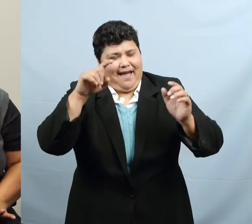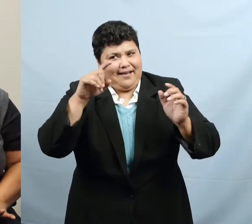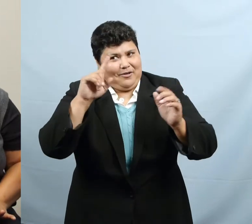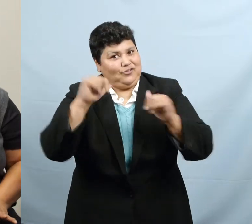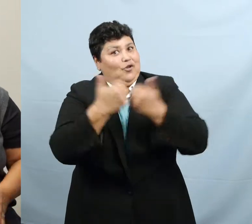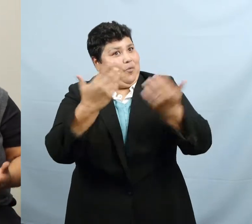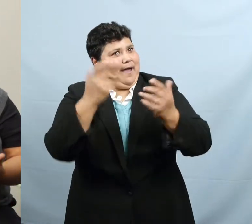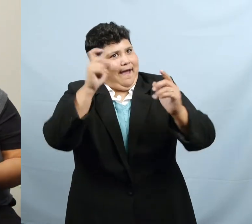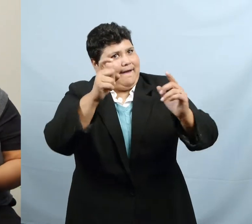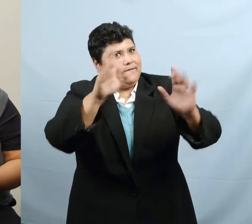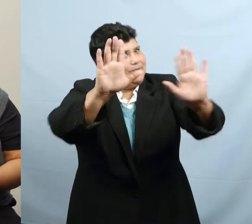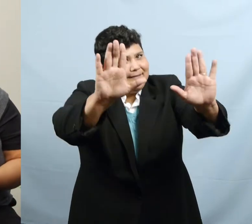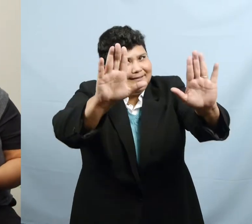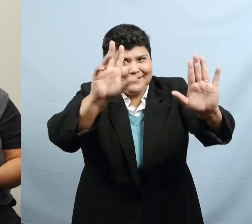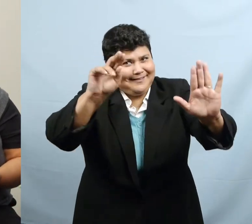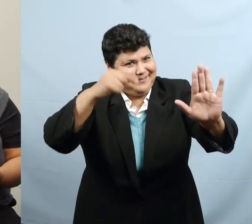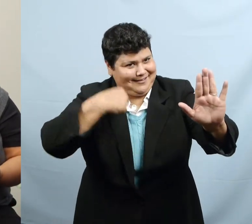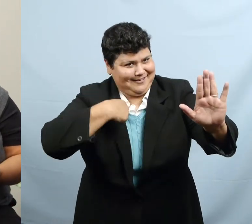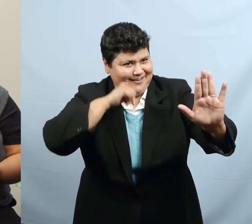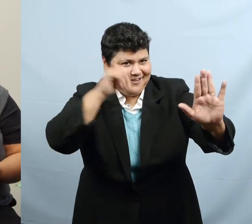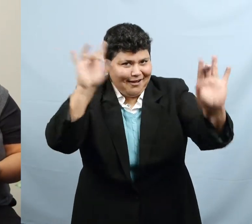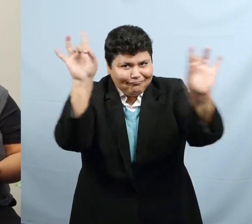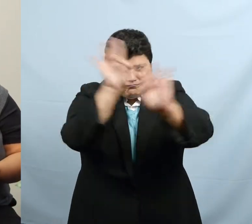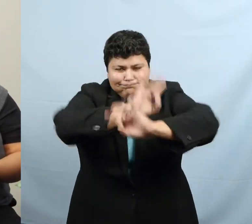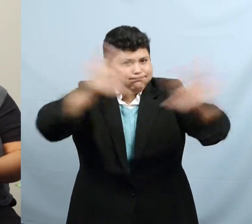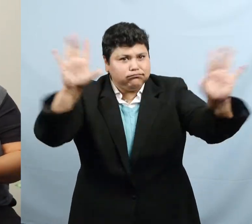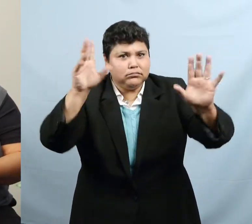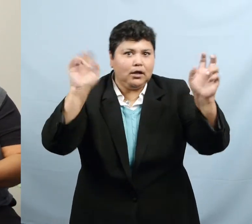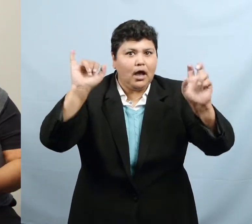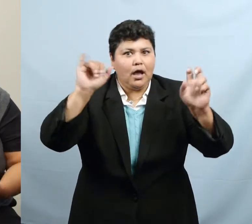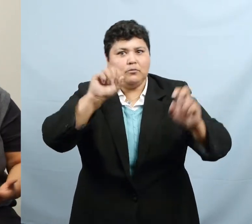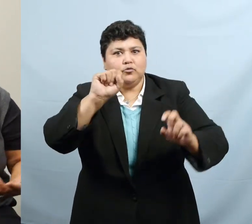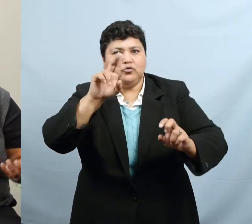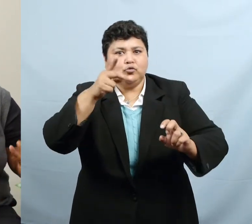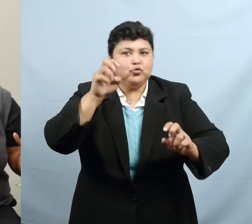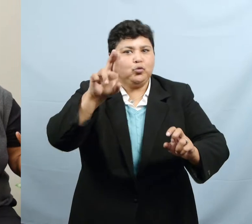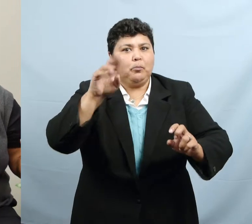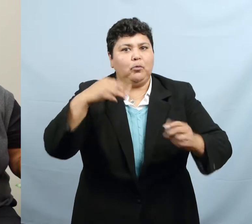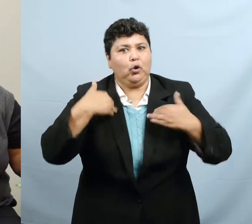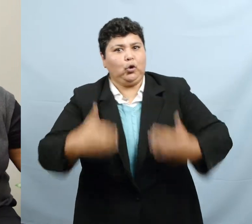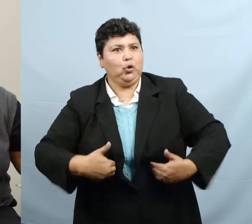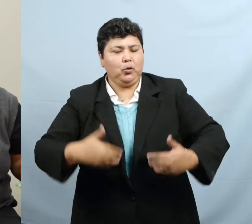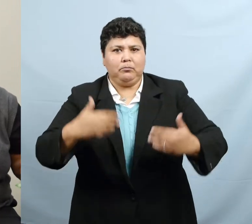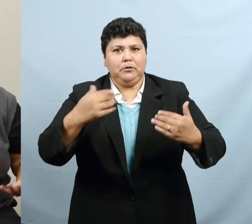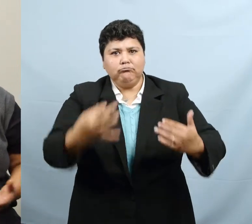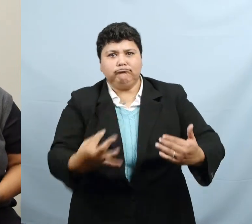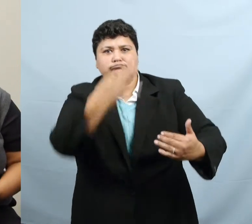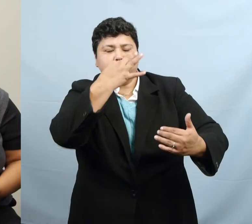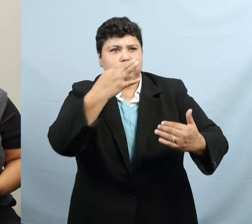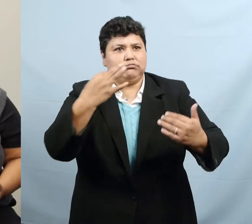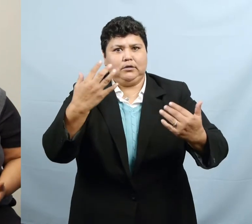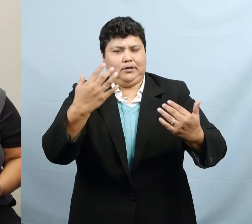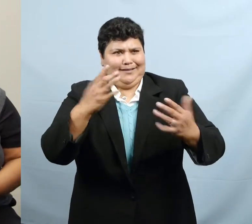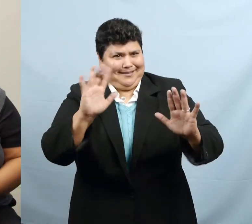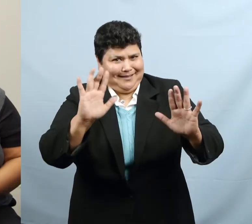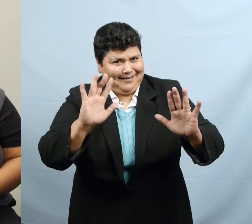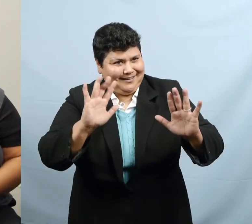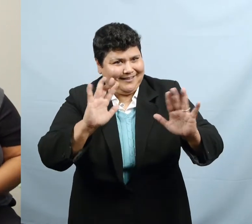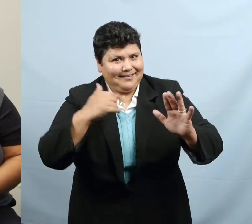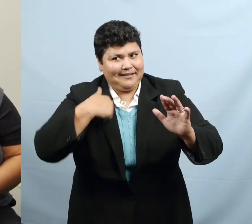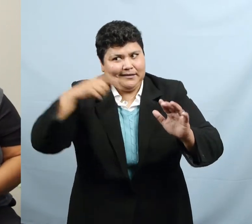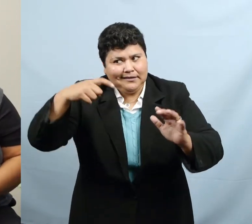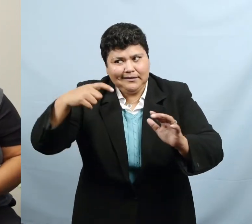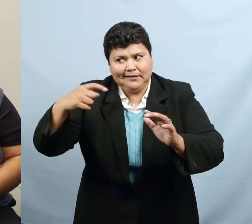it all on our own. We need extra supports such as a CDI and other team members to be a part of the